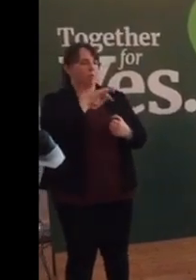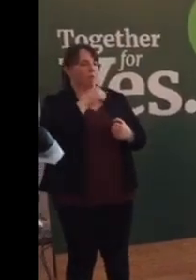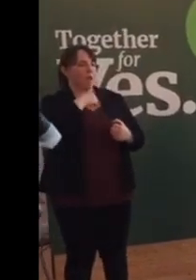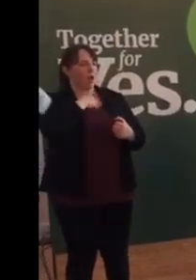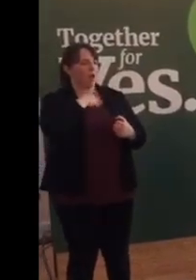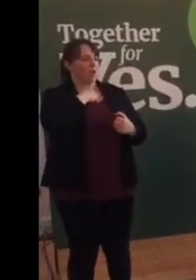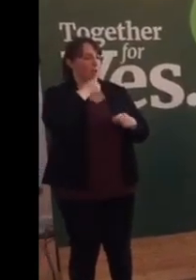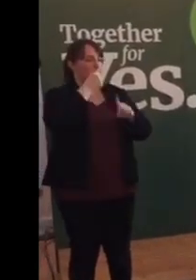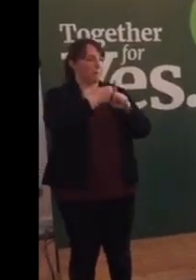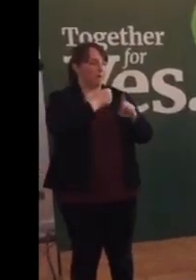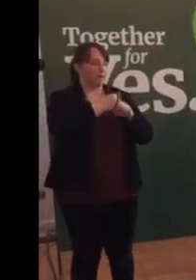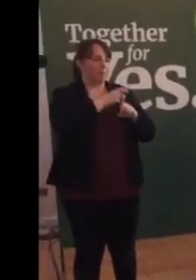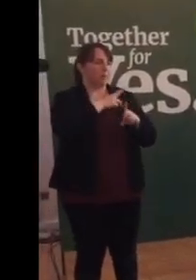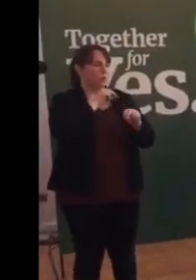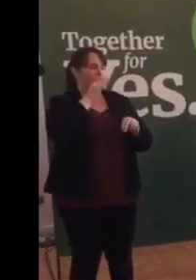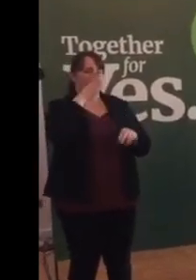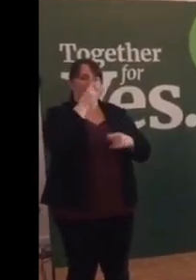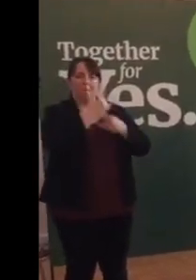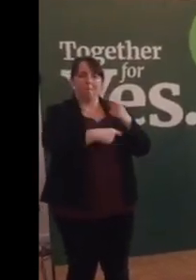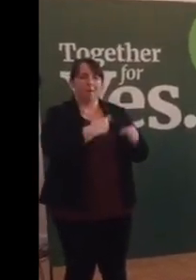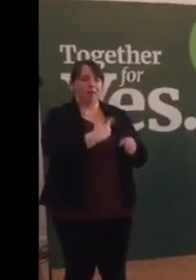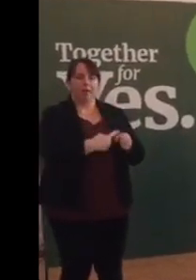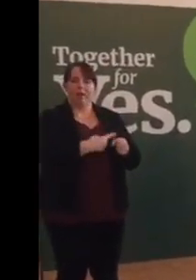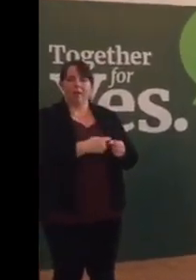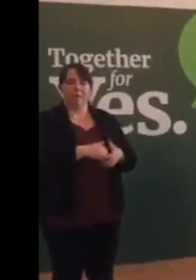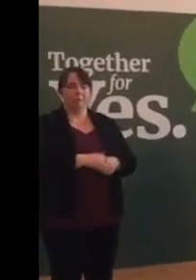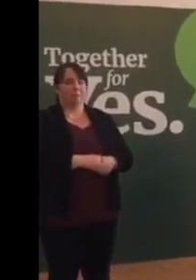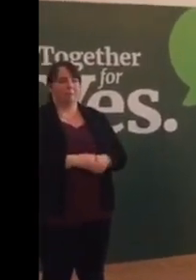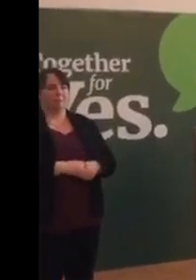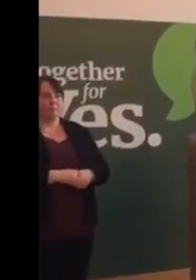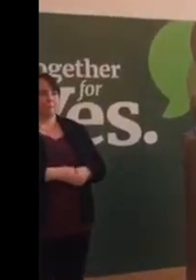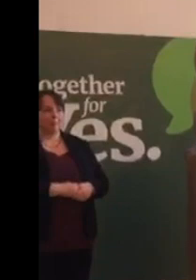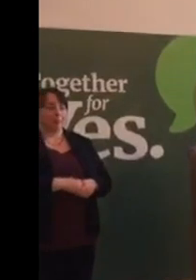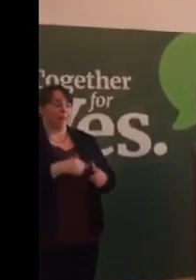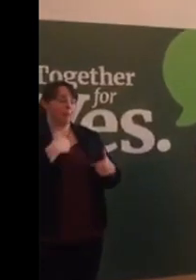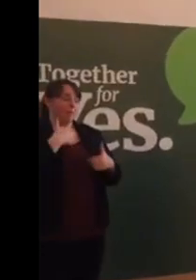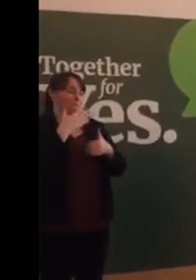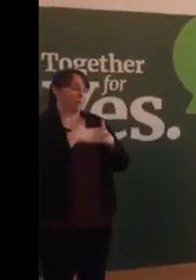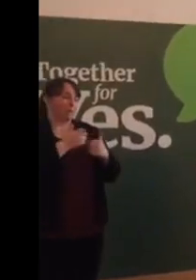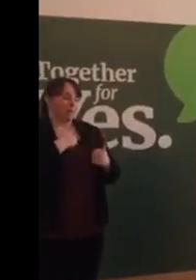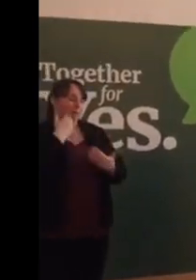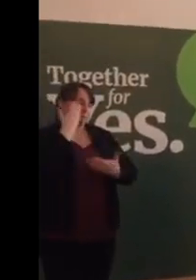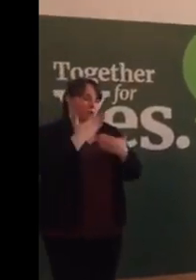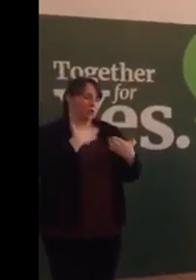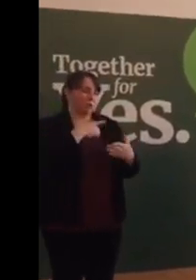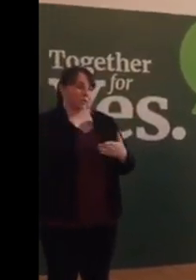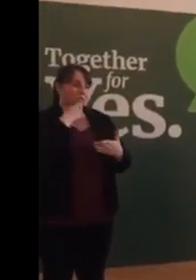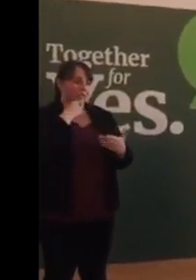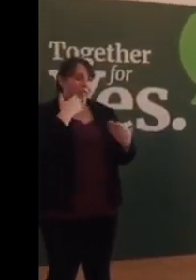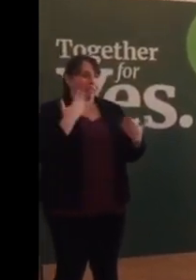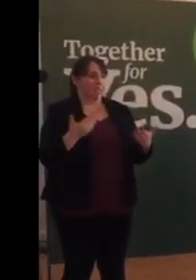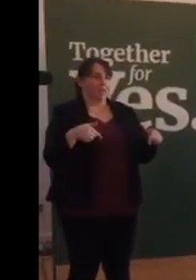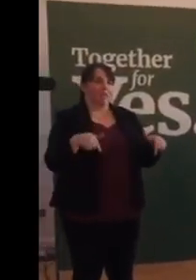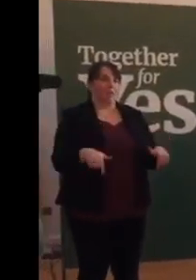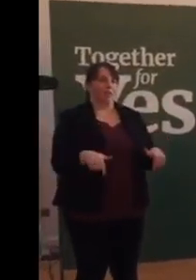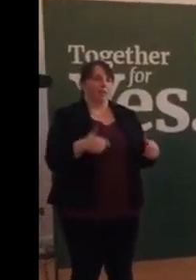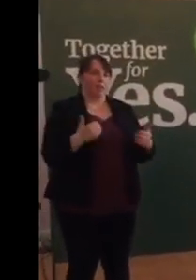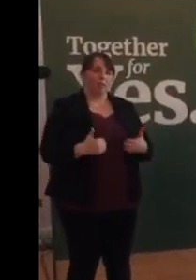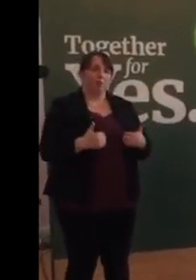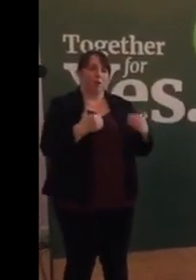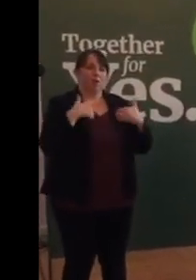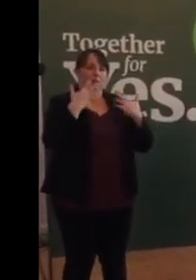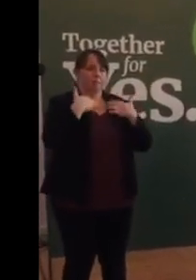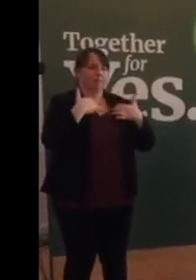Let that not happen again. So, I'm concluding just by saying, here we are this morning,